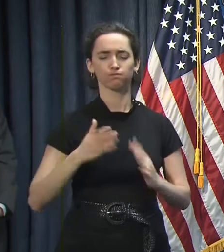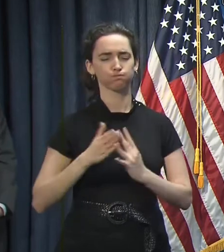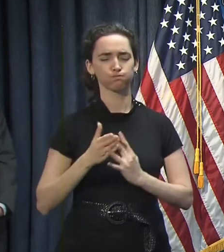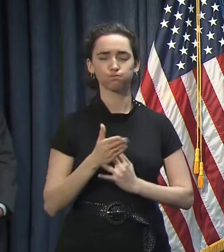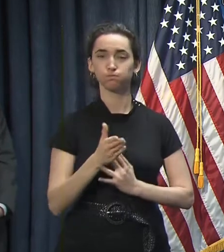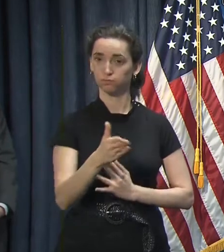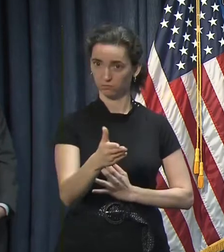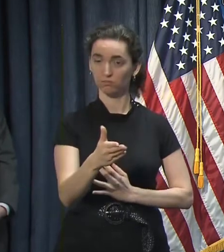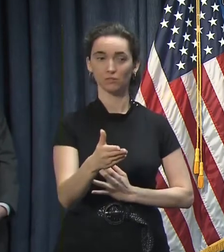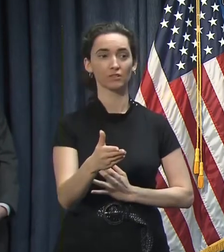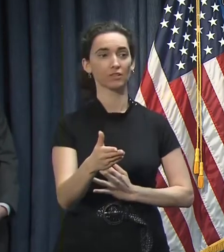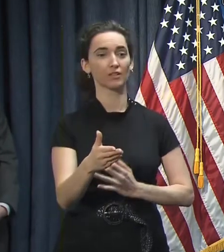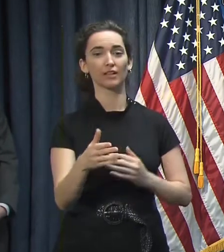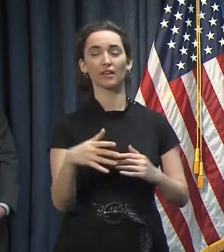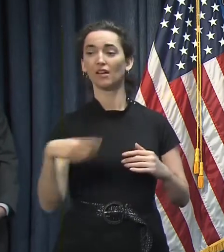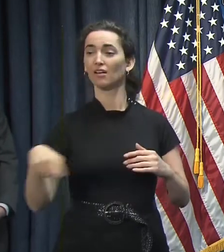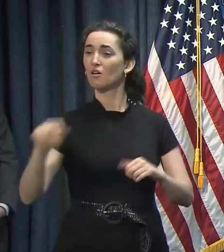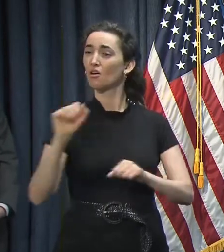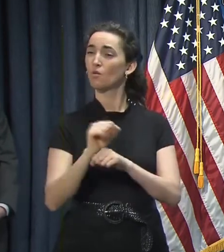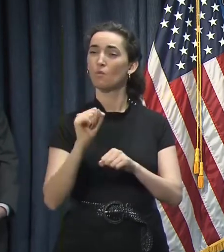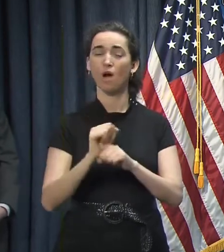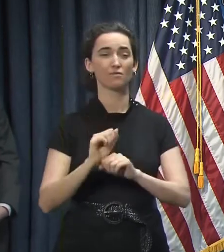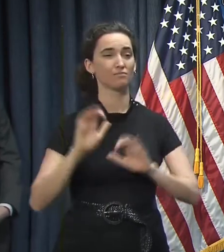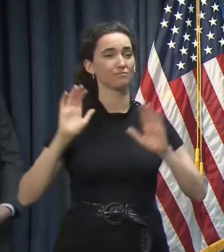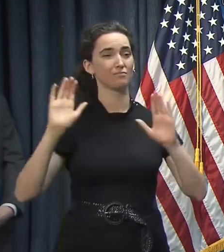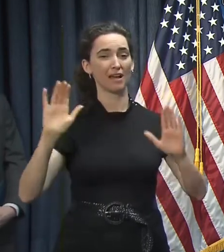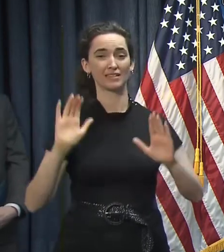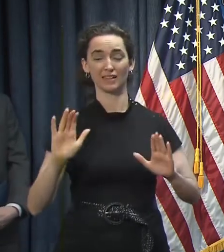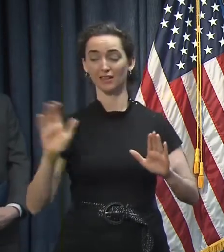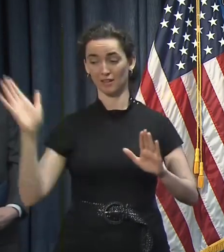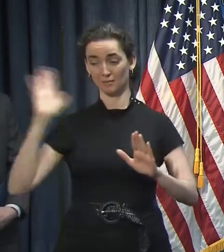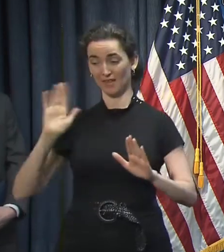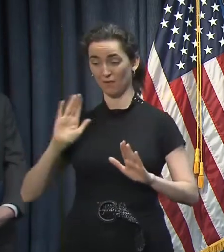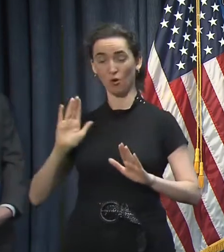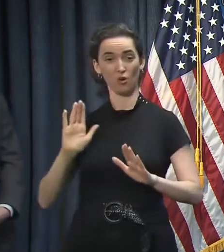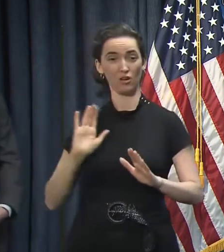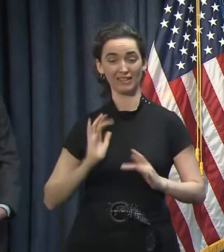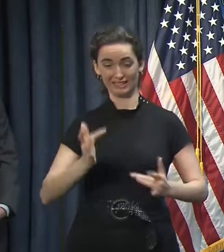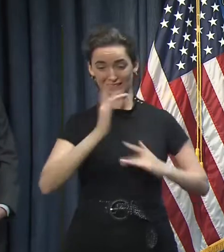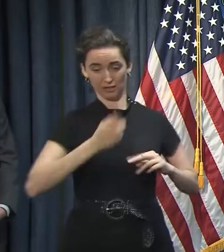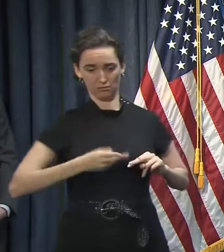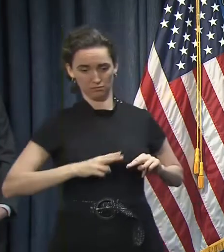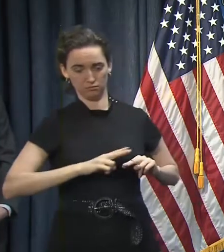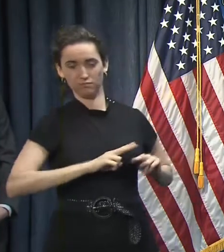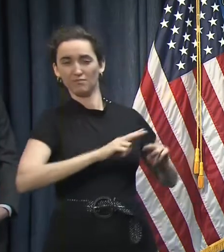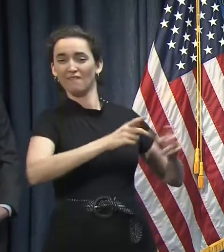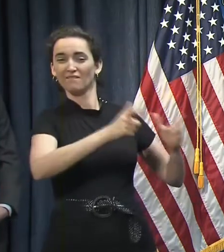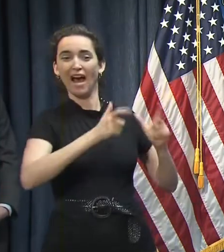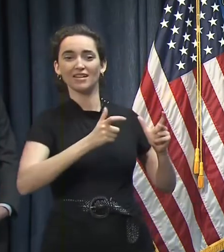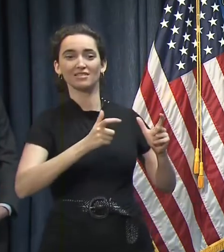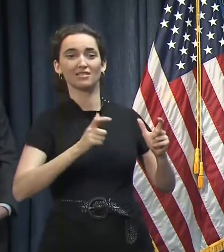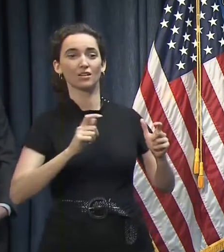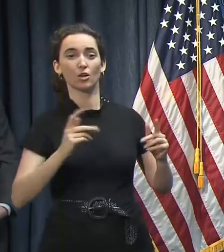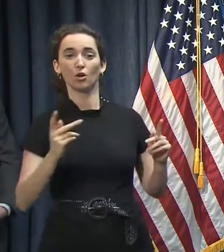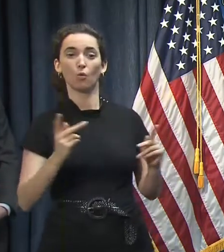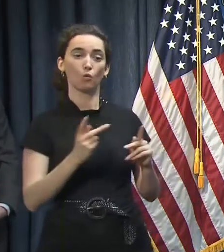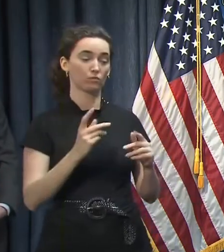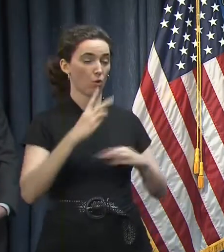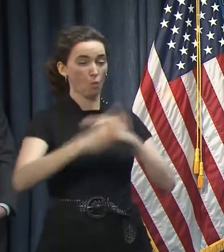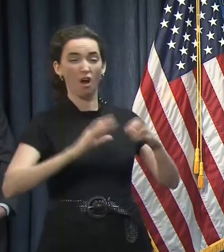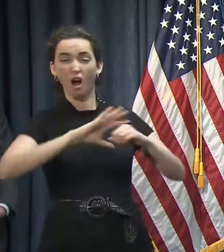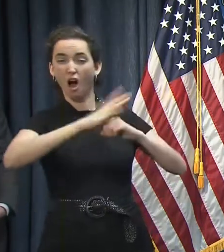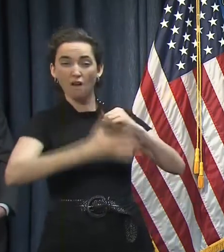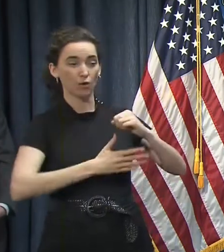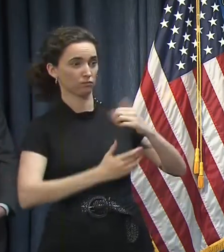this and done a tremendous job in getting us from where we had the fastest case growth in the country and really in the world,